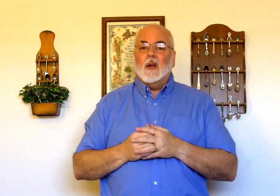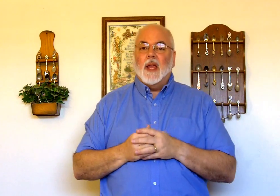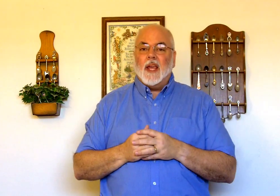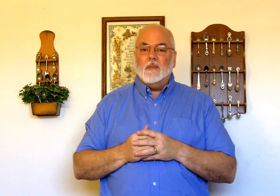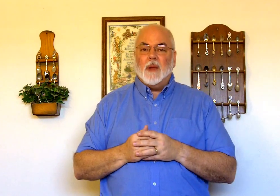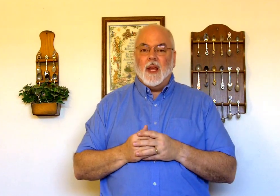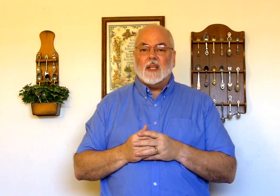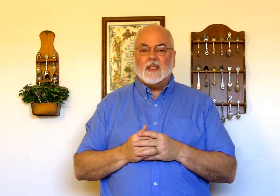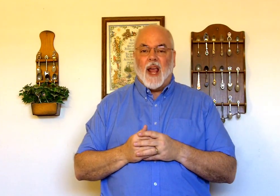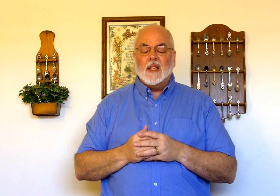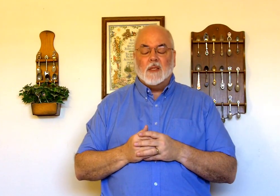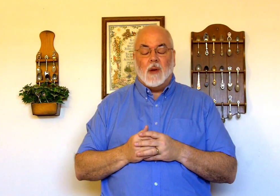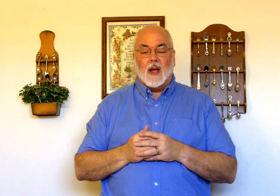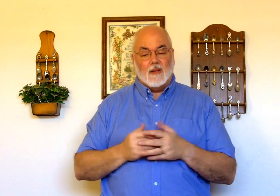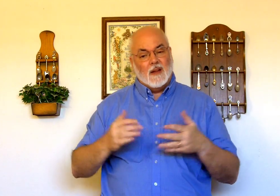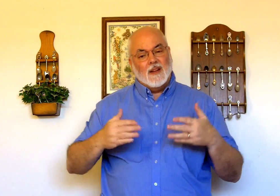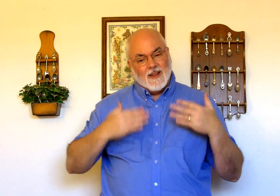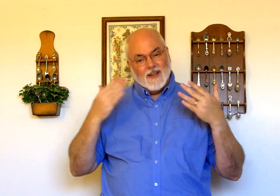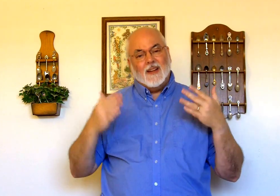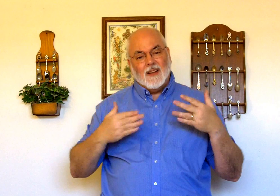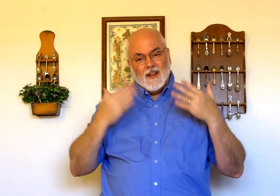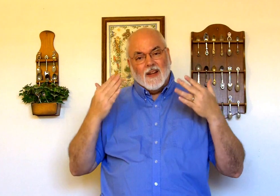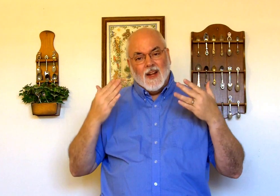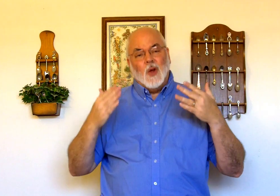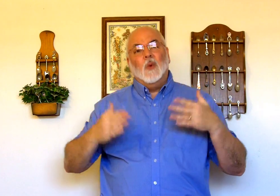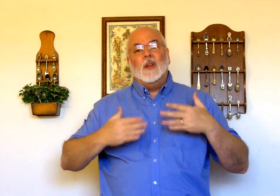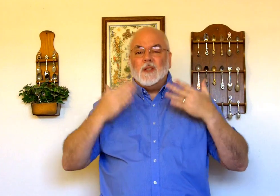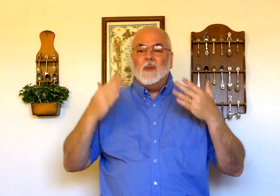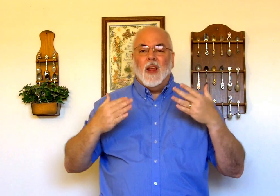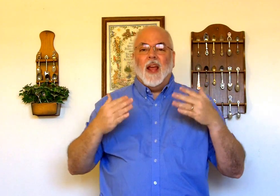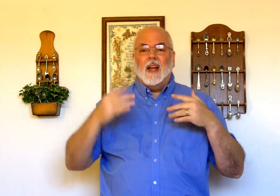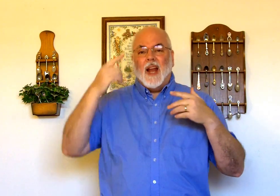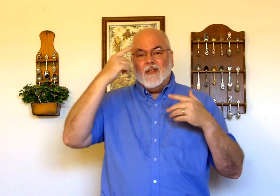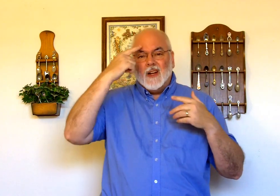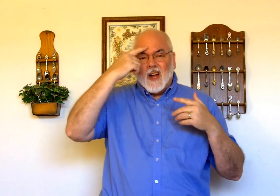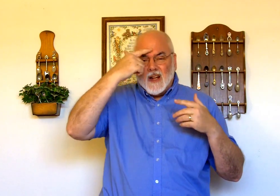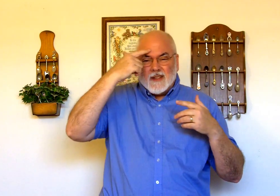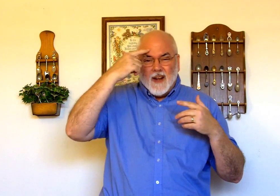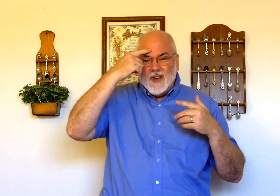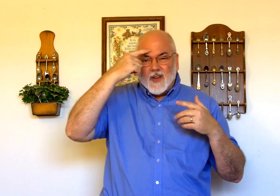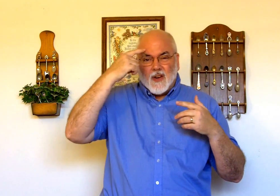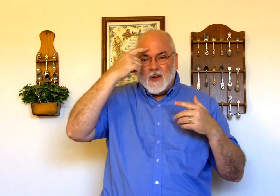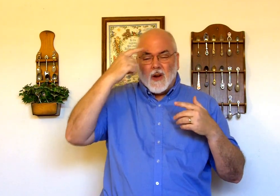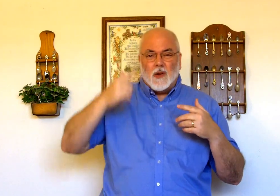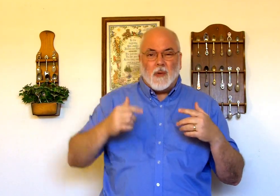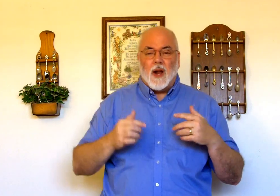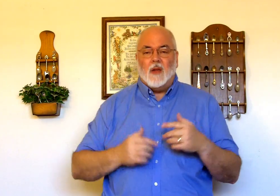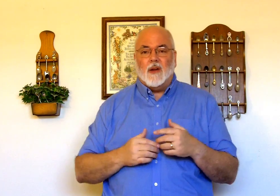it can be a sad smile with and it can have a little consternation on your on your brow there.